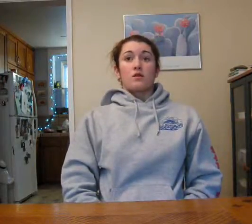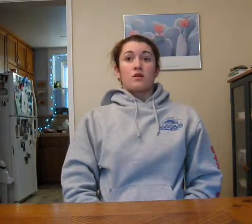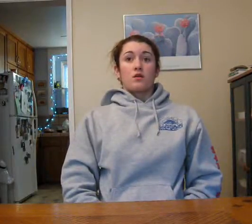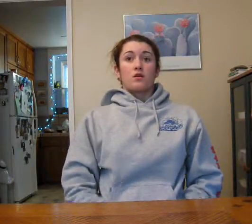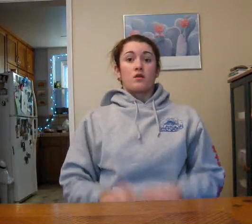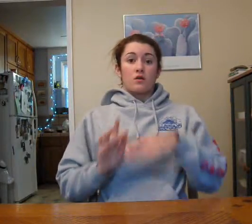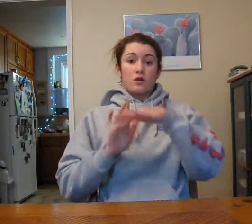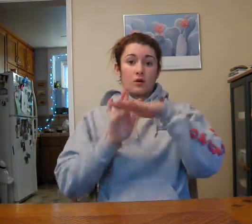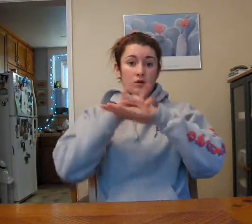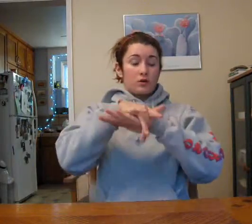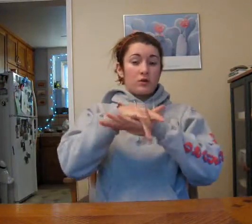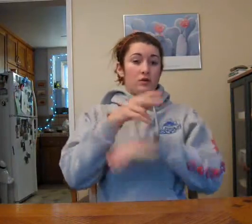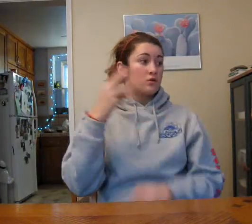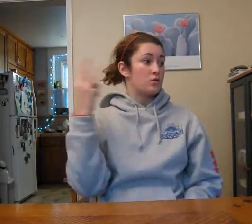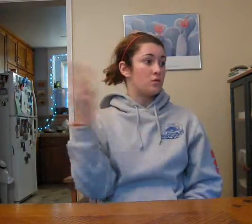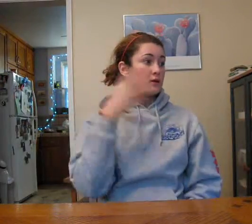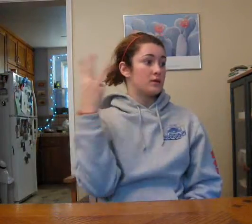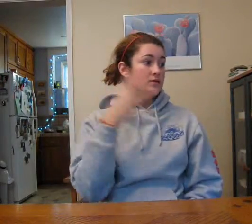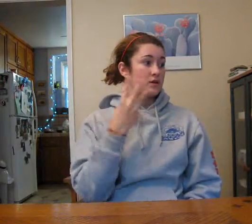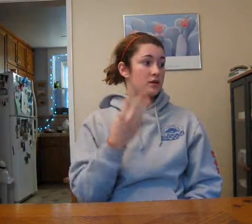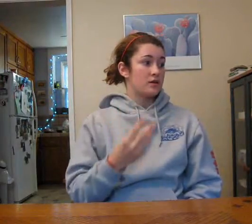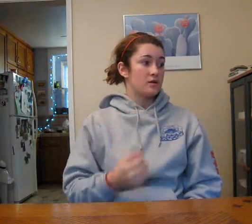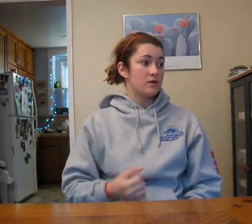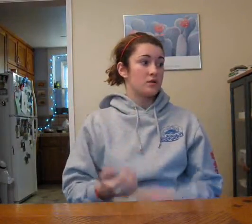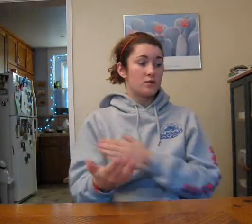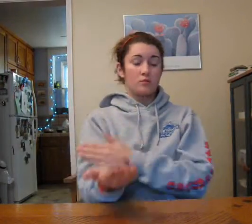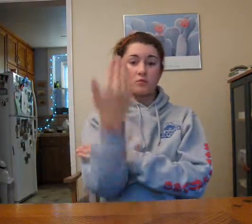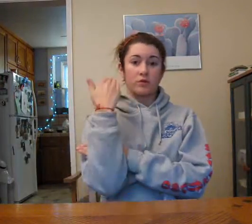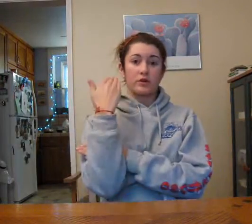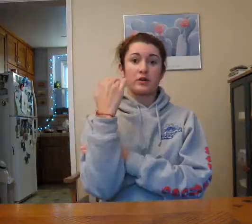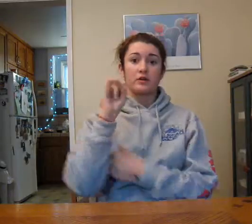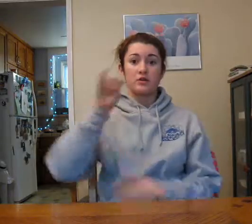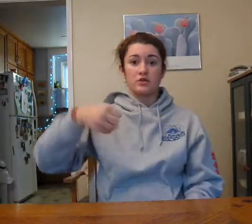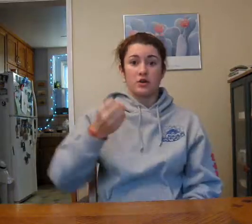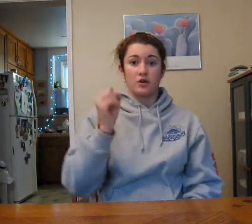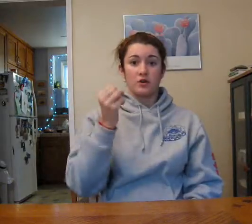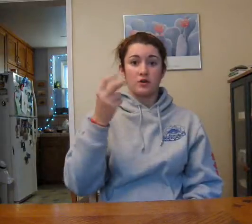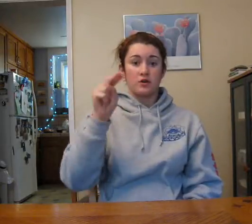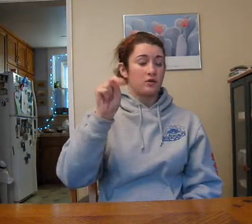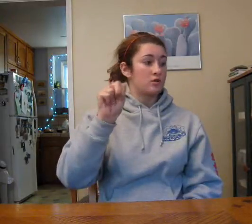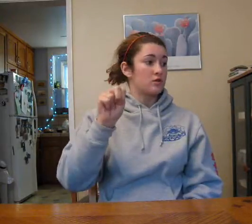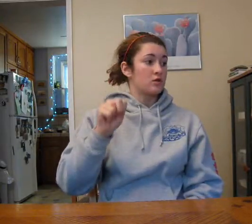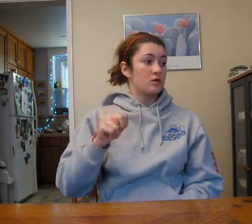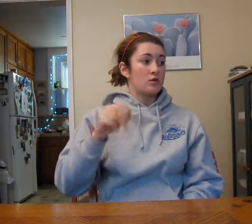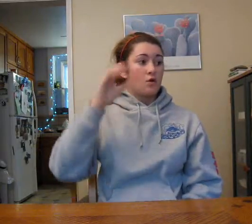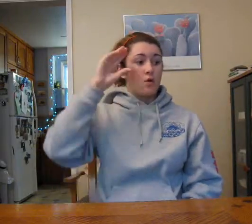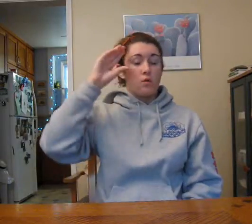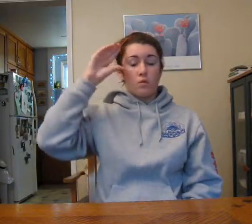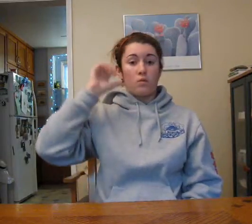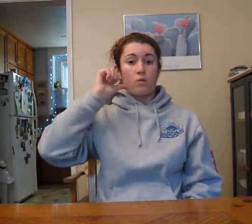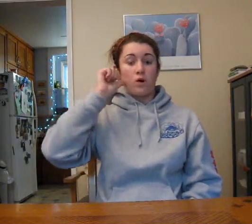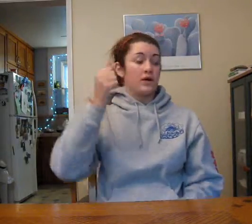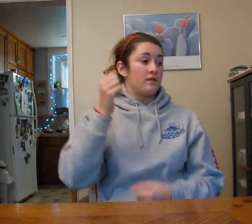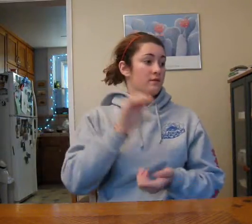Early Wednesday morning, John, wife,